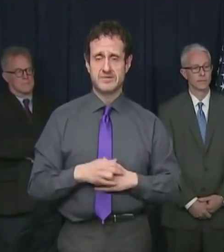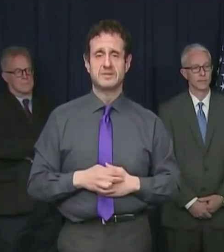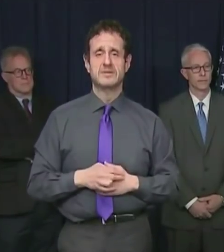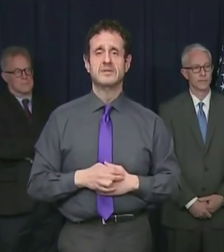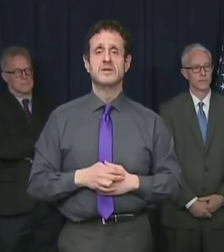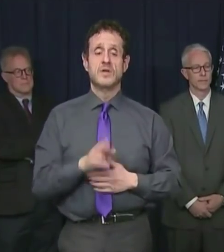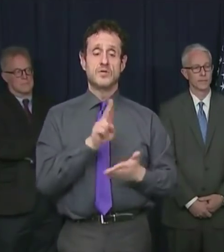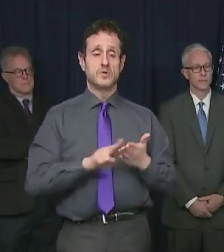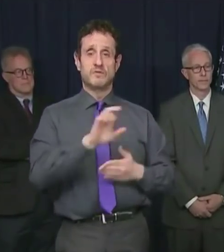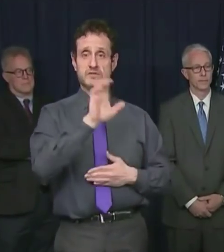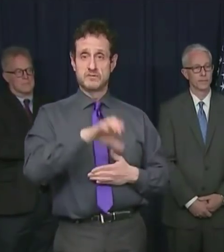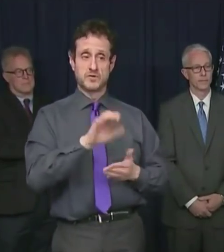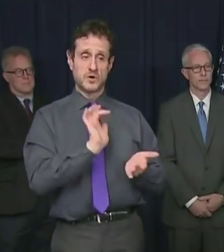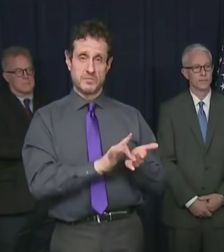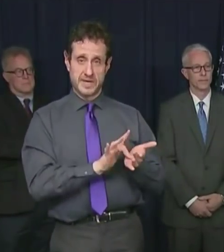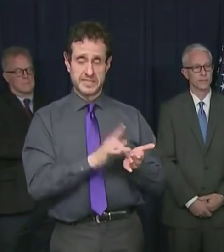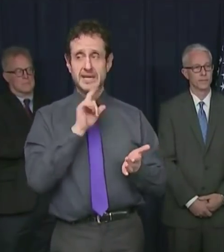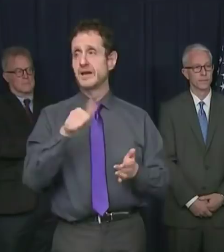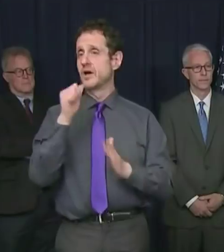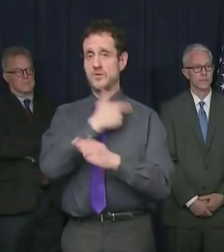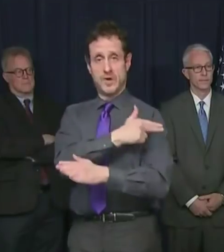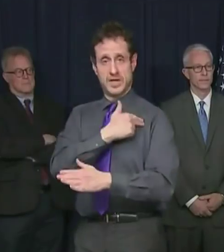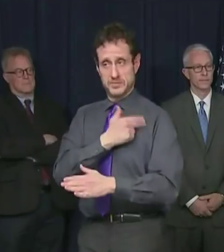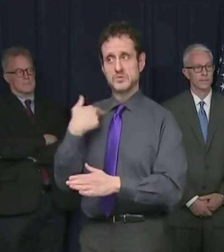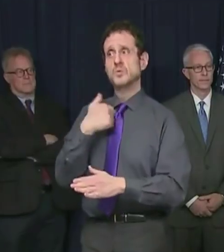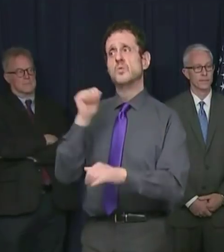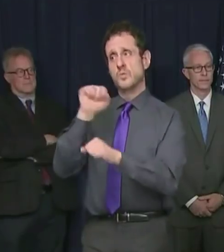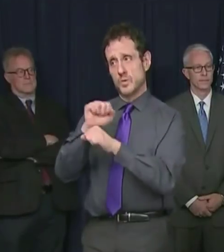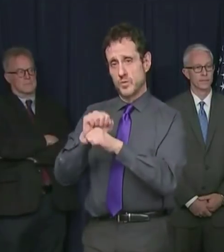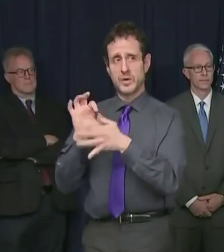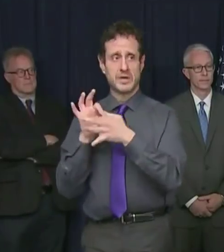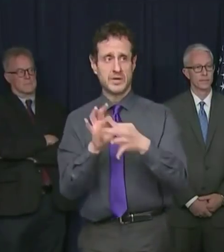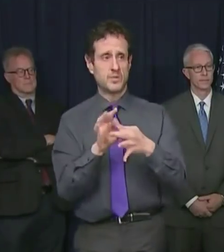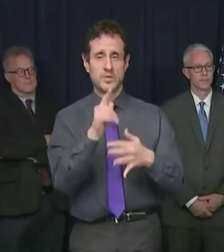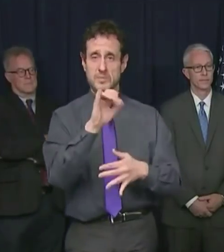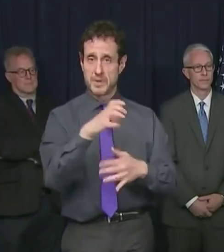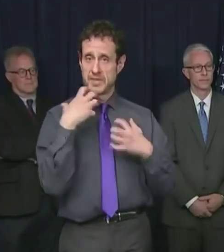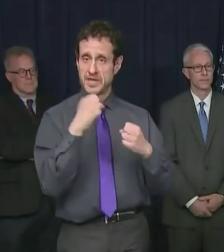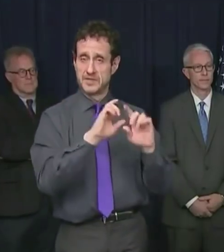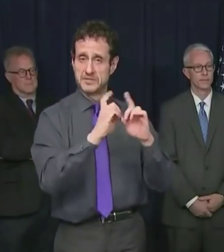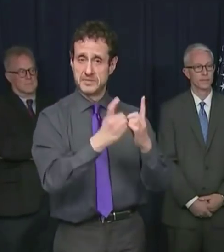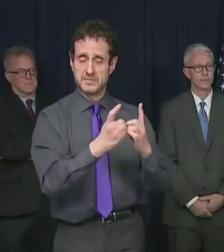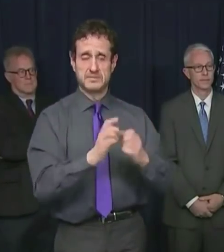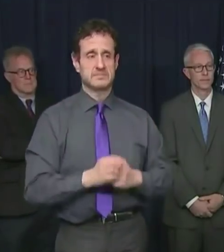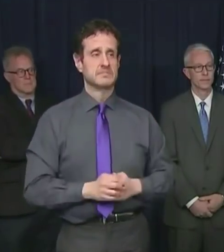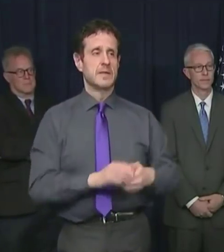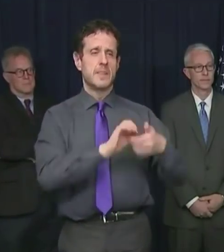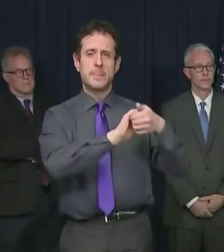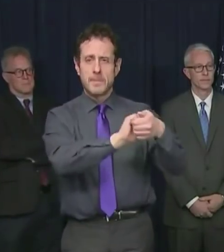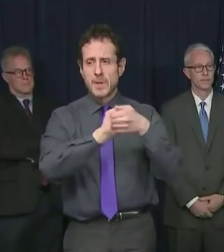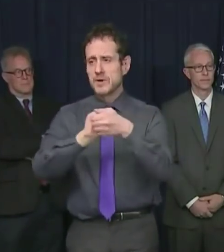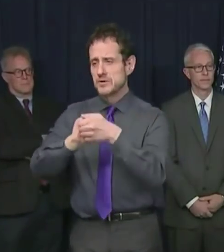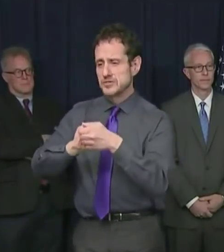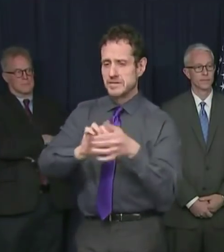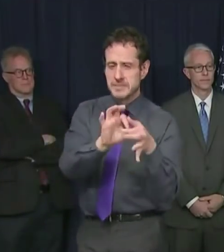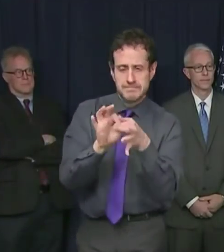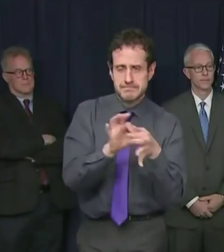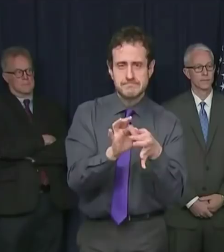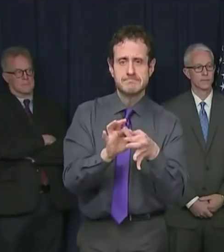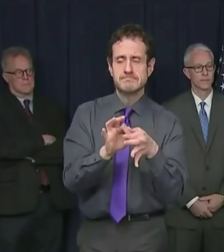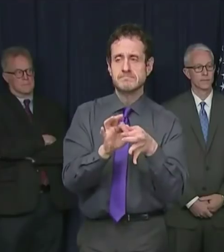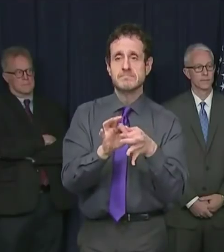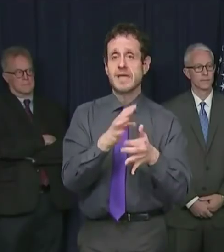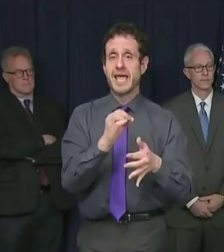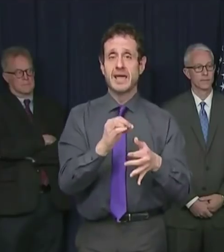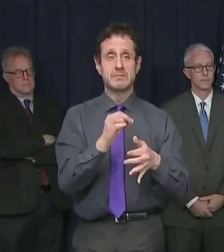hospital in the state has been and is working very closely with our public health departments without these partnerships with each other and with public